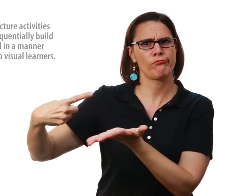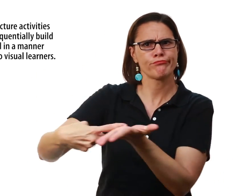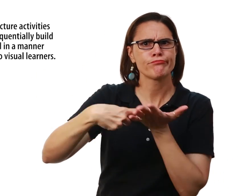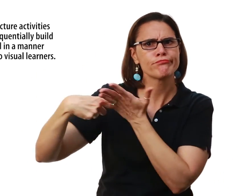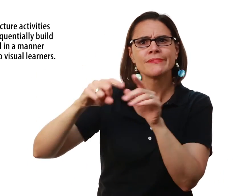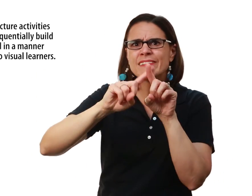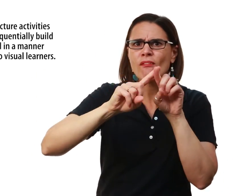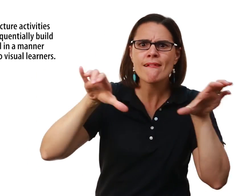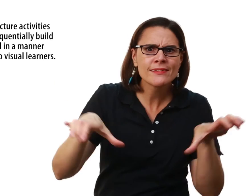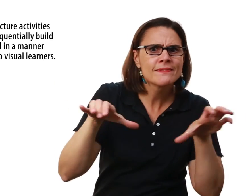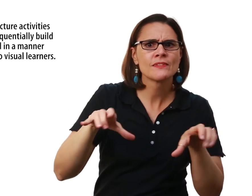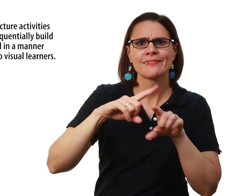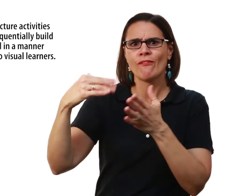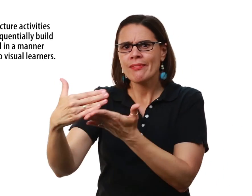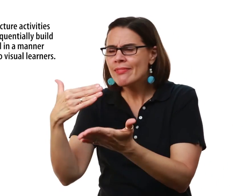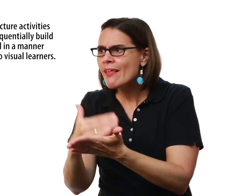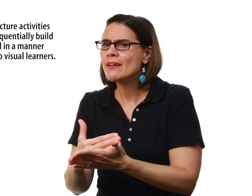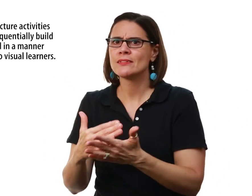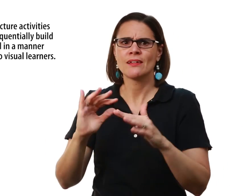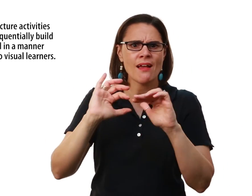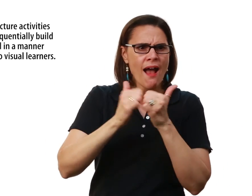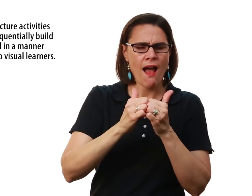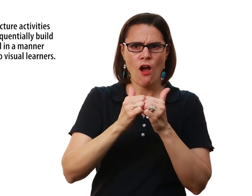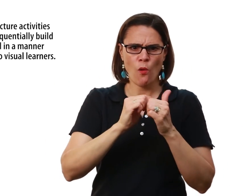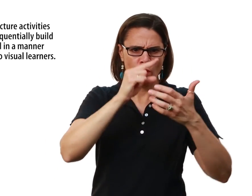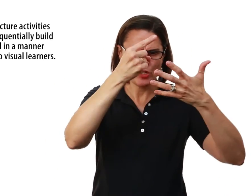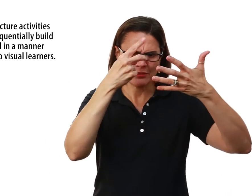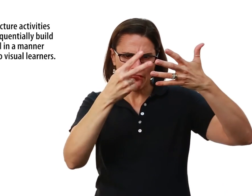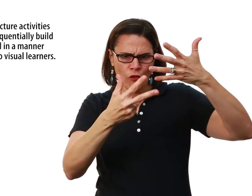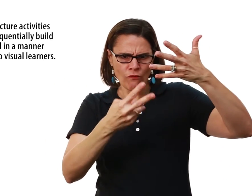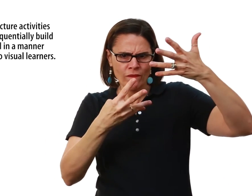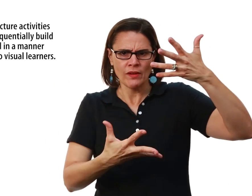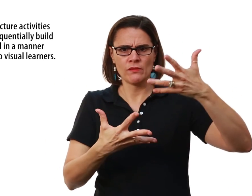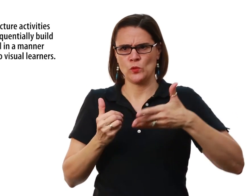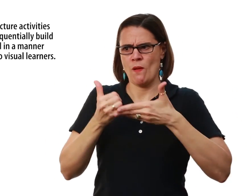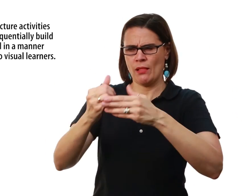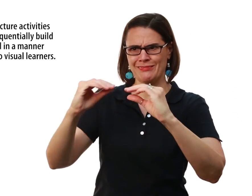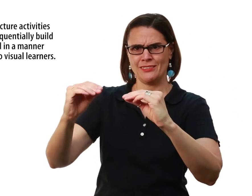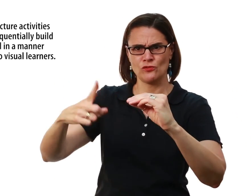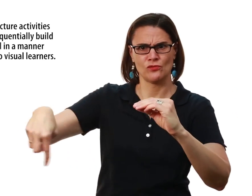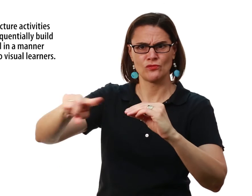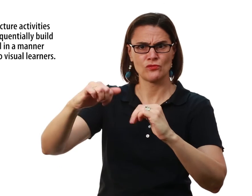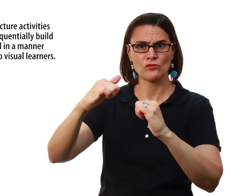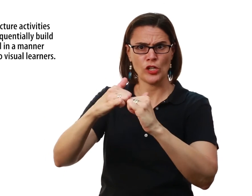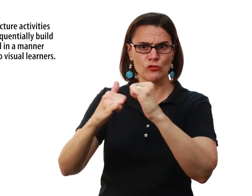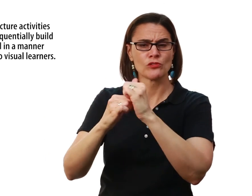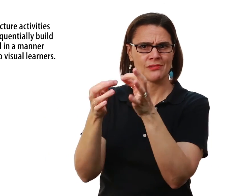We discussed the different lessons and structures What we should be doing first, second, and third To help teach the